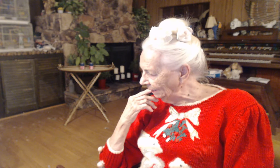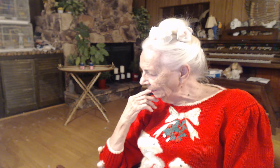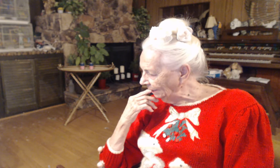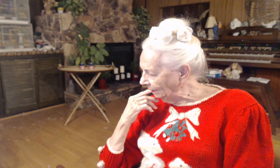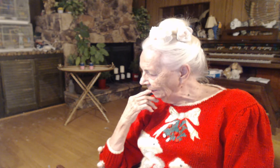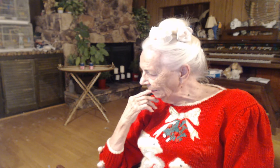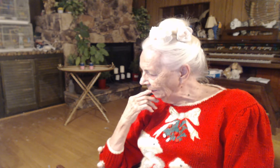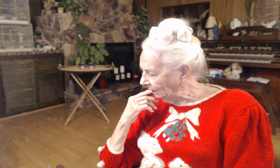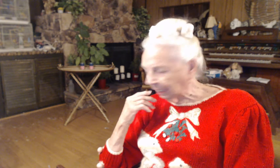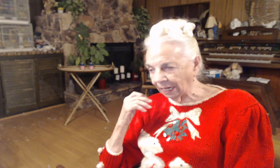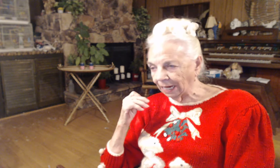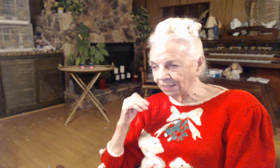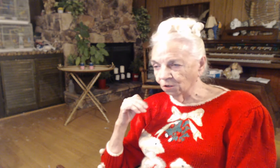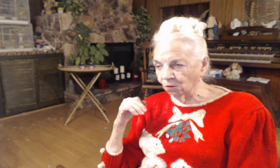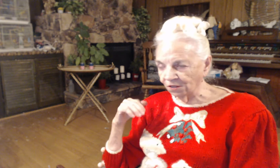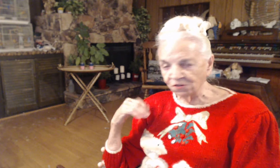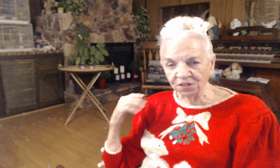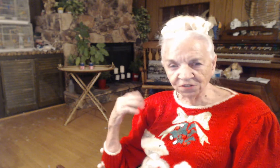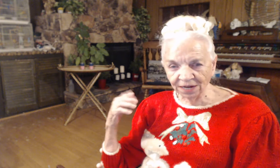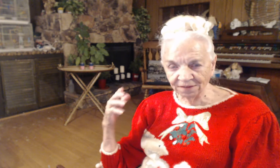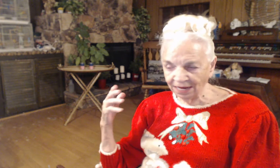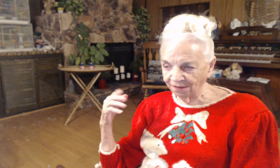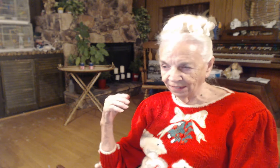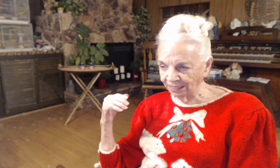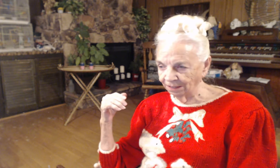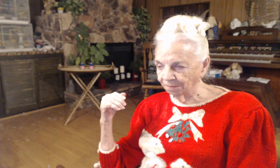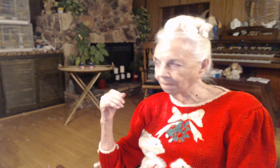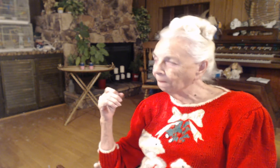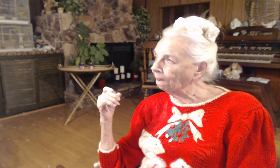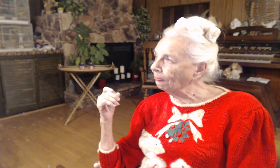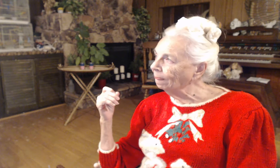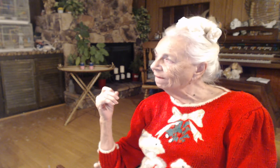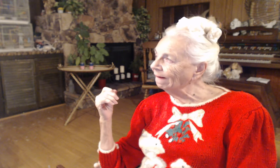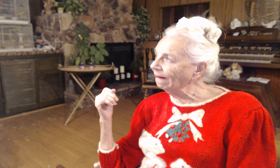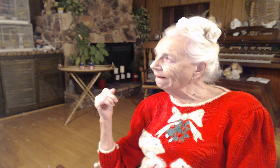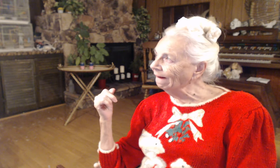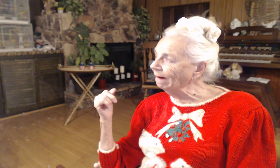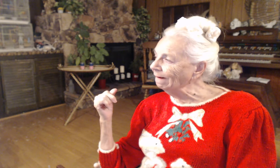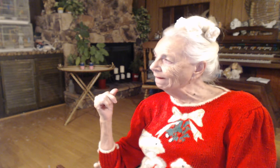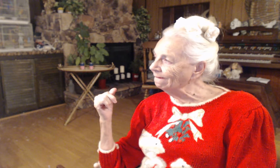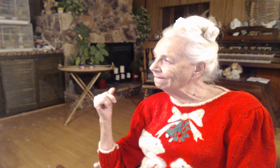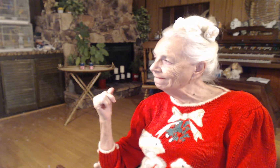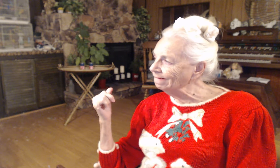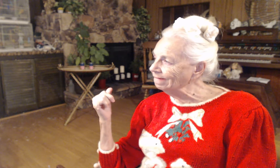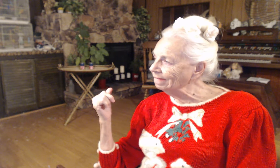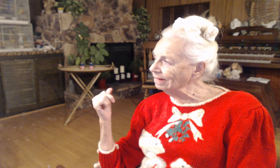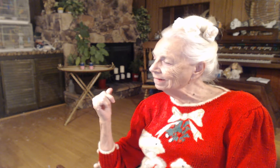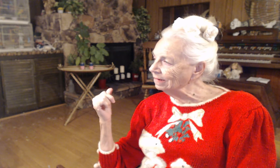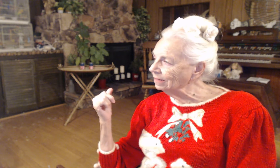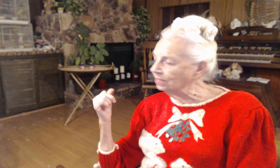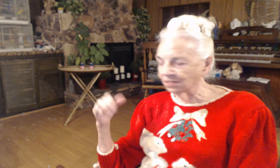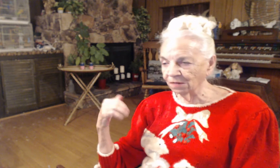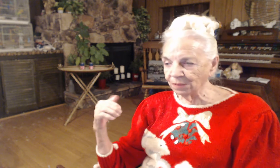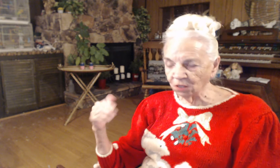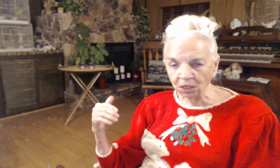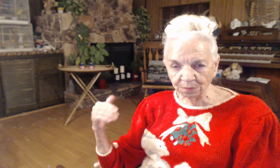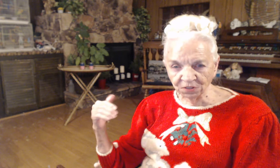And I know that since I've been on a particular